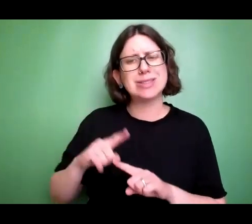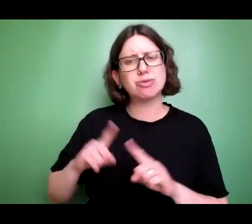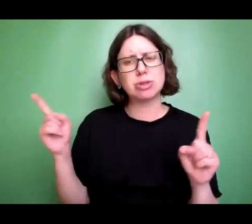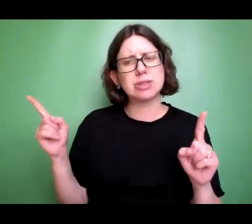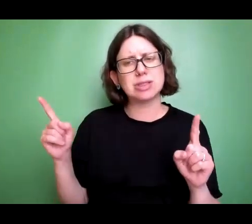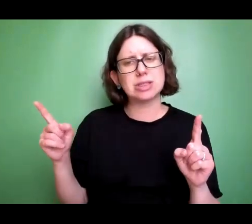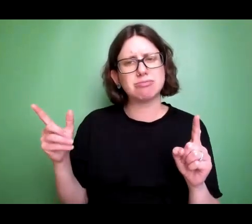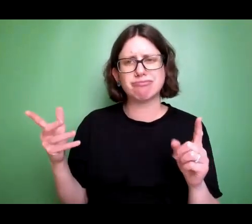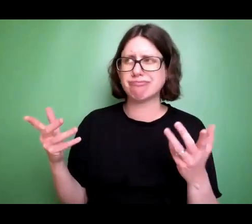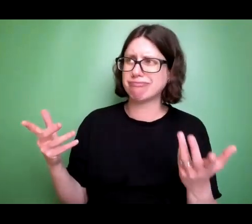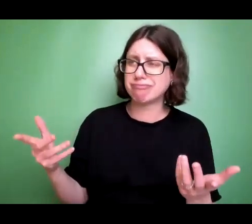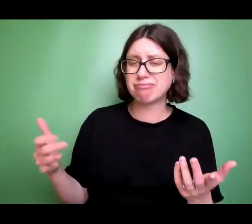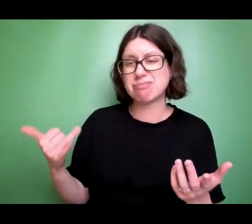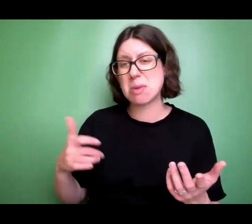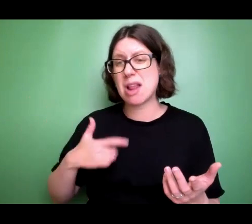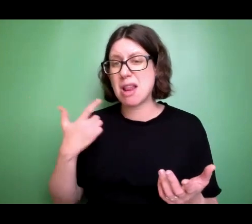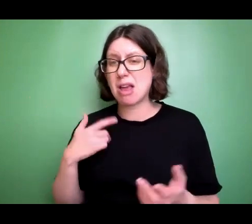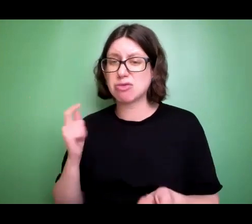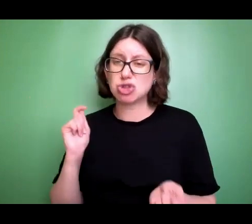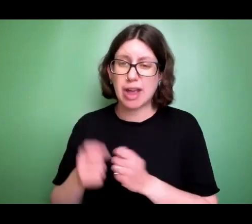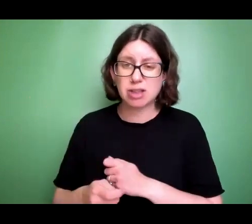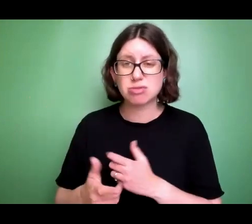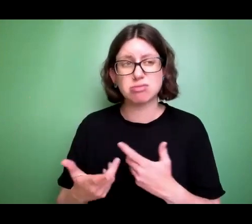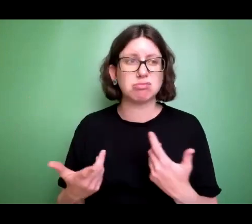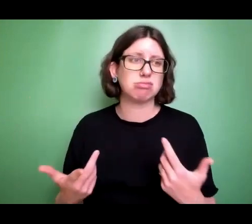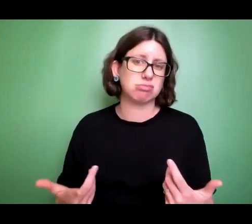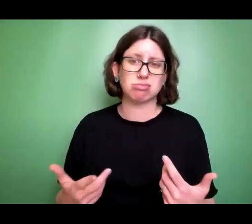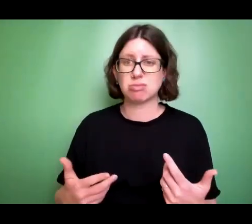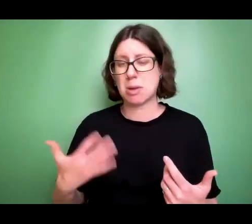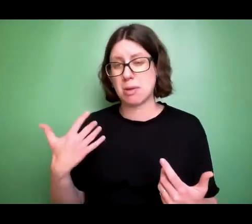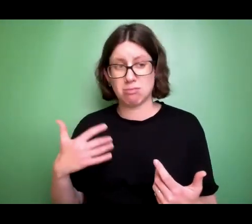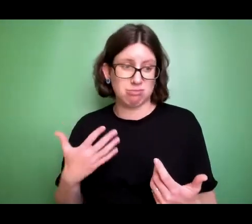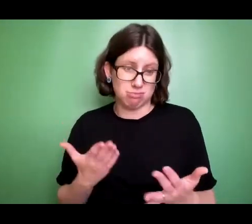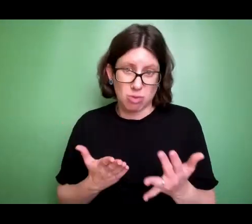Maybe things have happened. You've been hurt and wounded because of life.